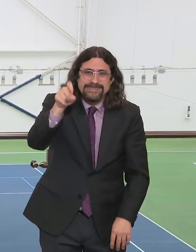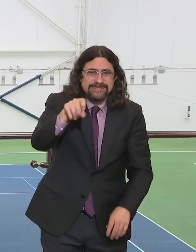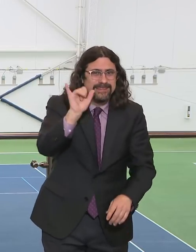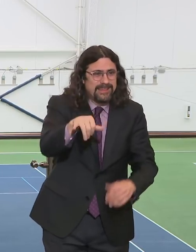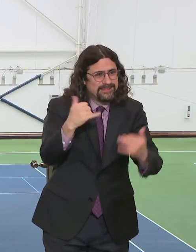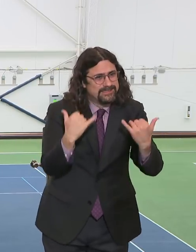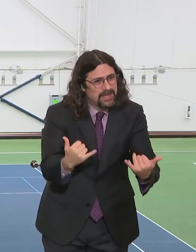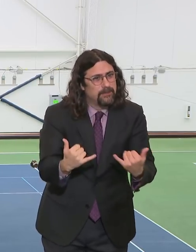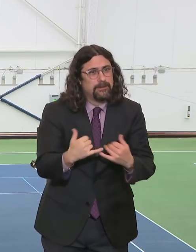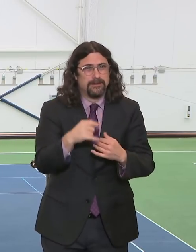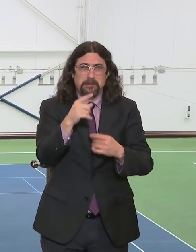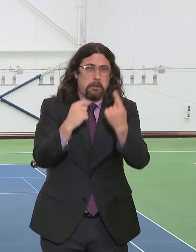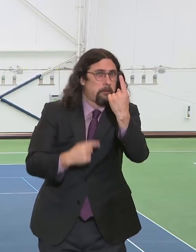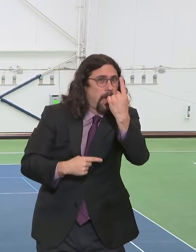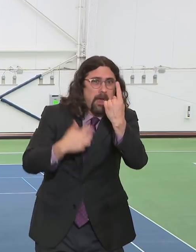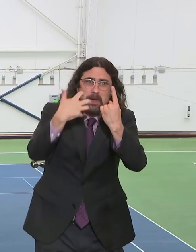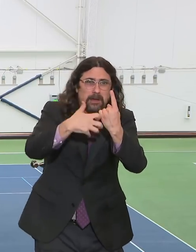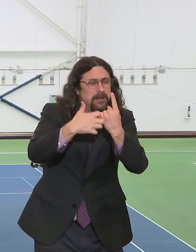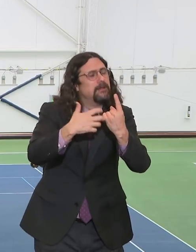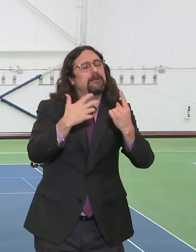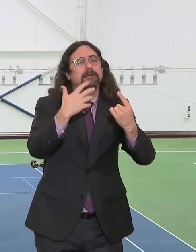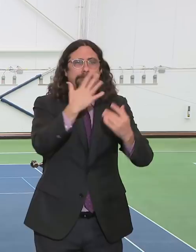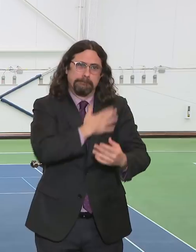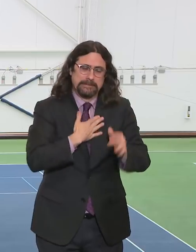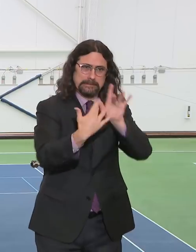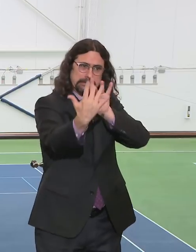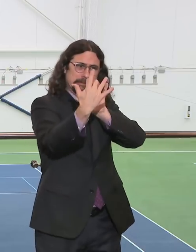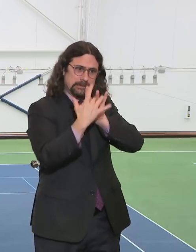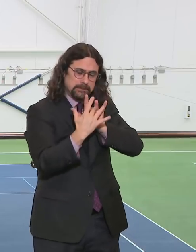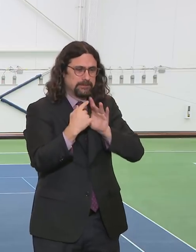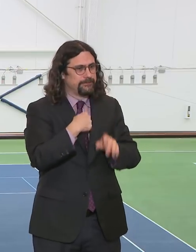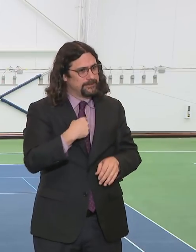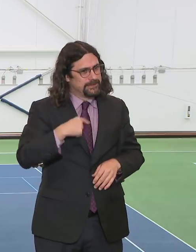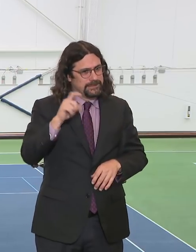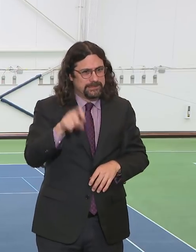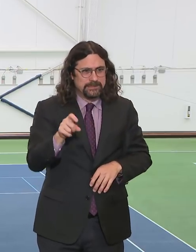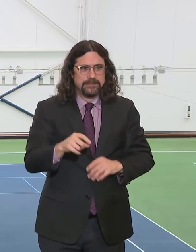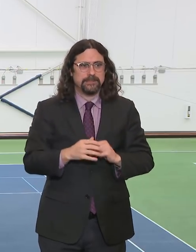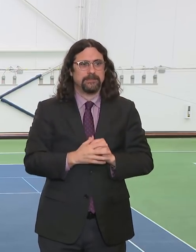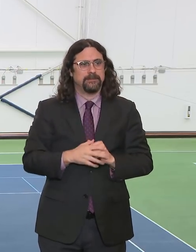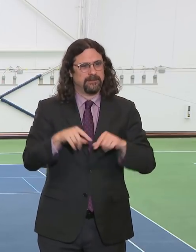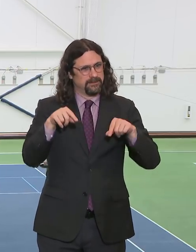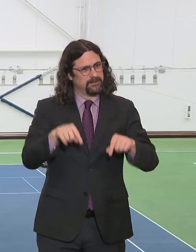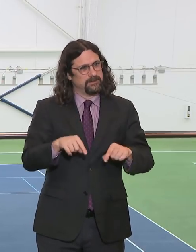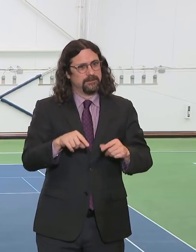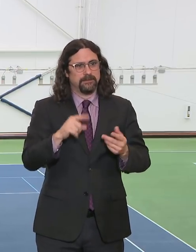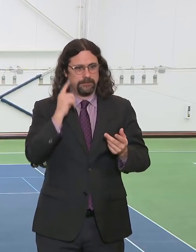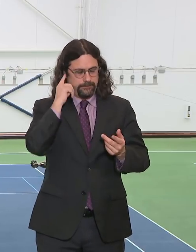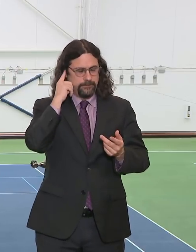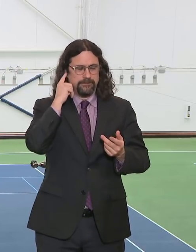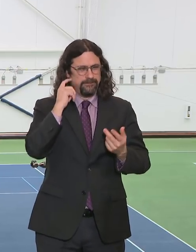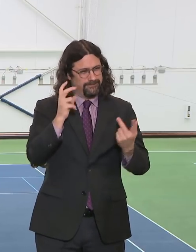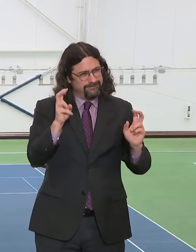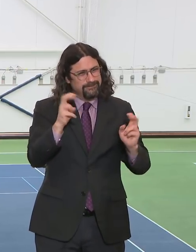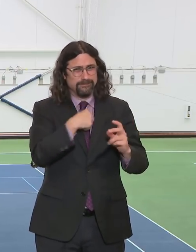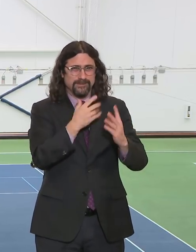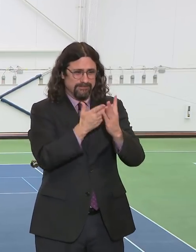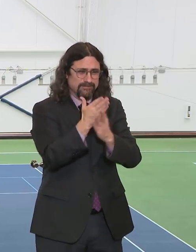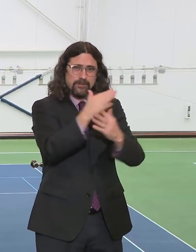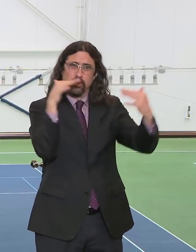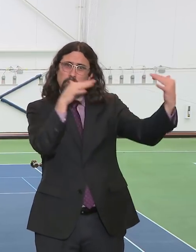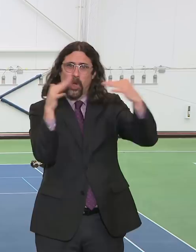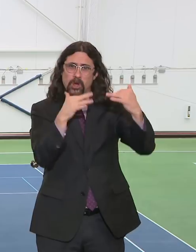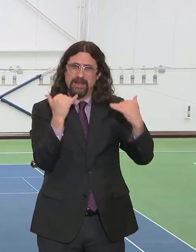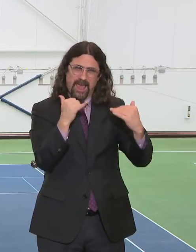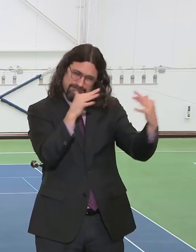This is a war effort everyone needs to contribute. You'll get it back when this battle is over. To